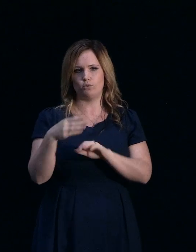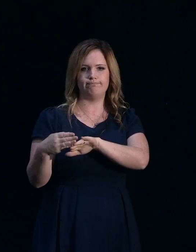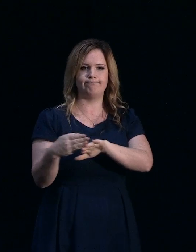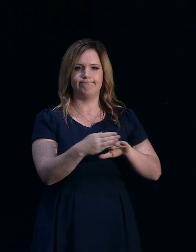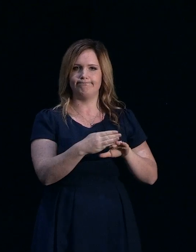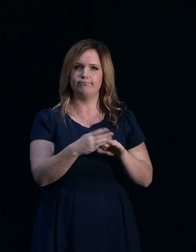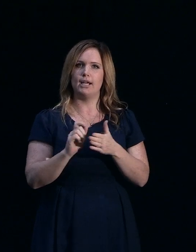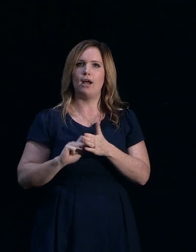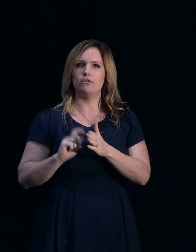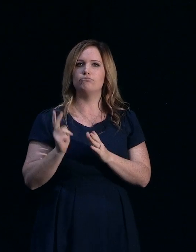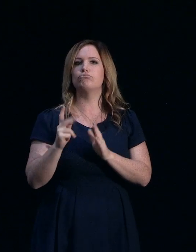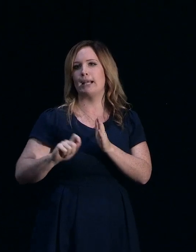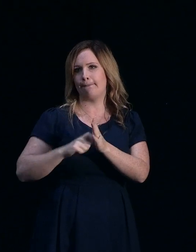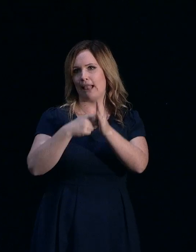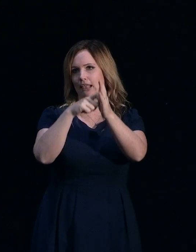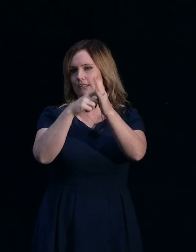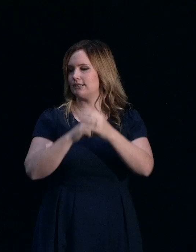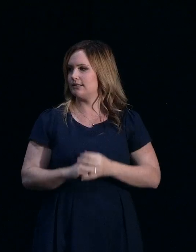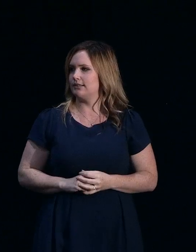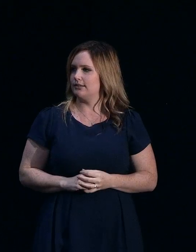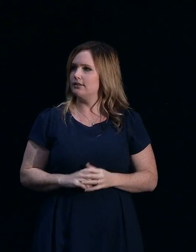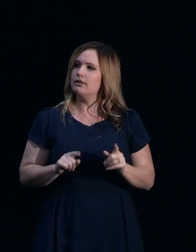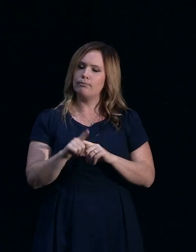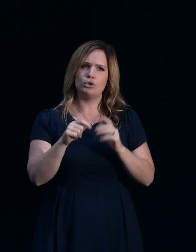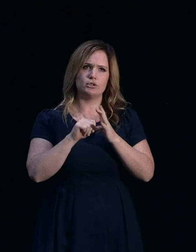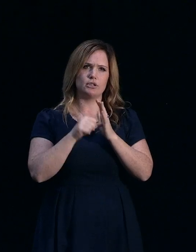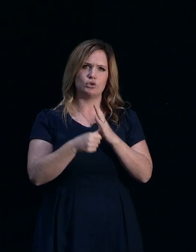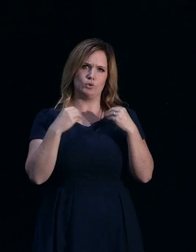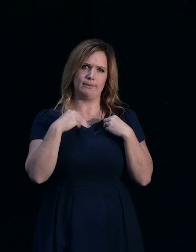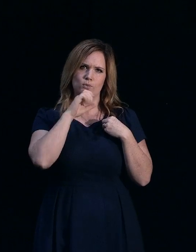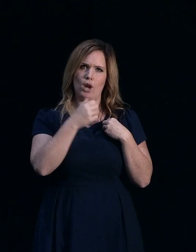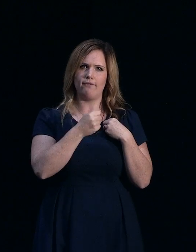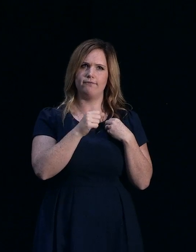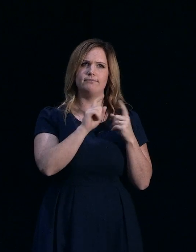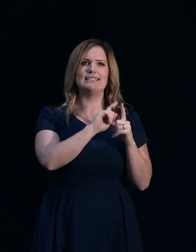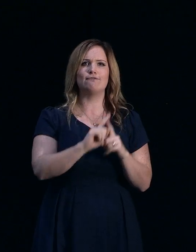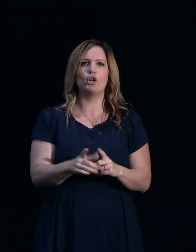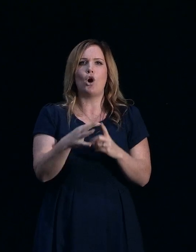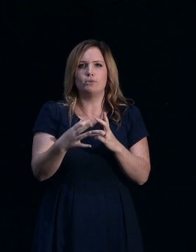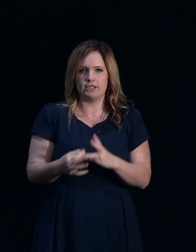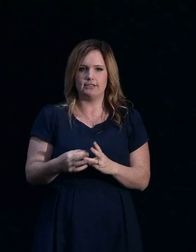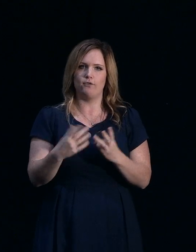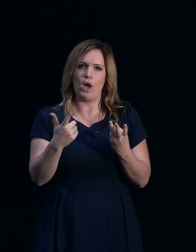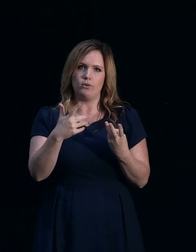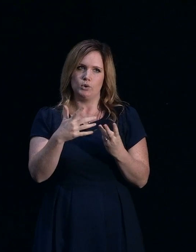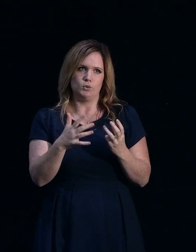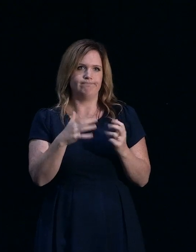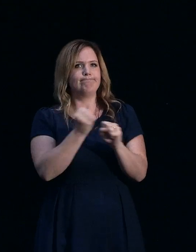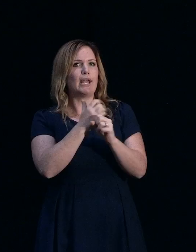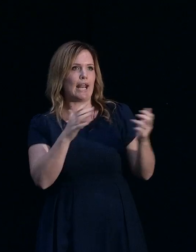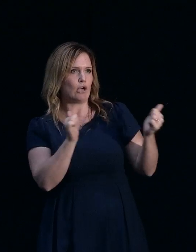rebuilt. And then most insurers will have a range of options for you to settle your claim. So the top